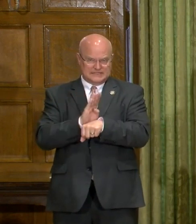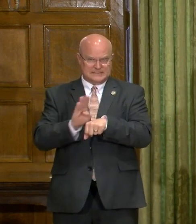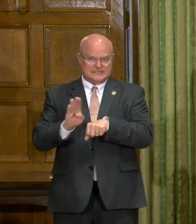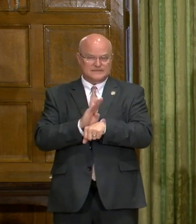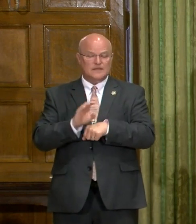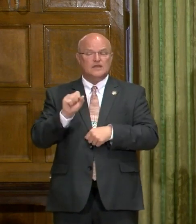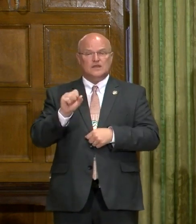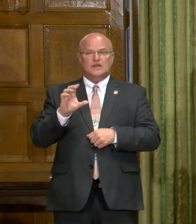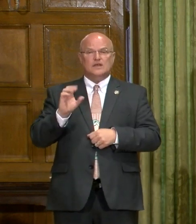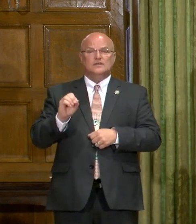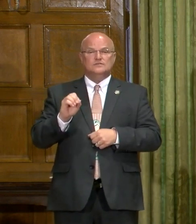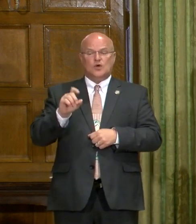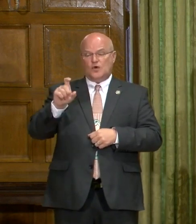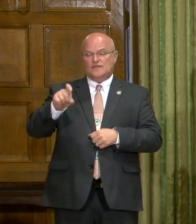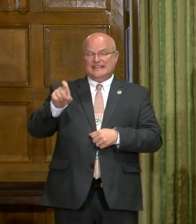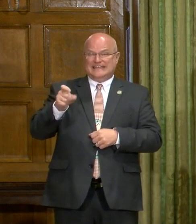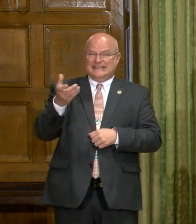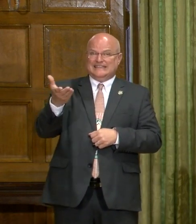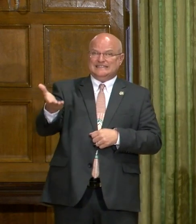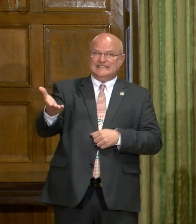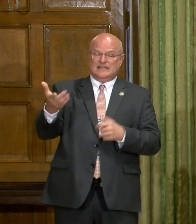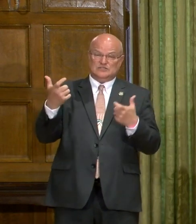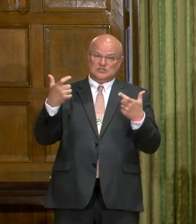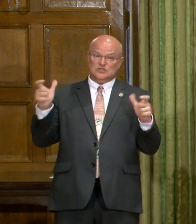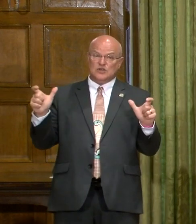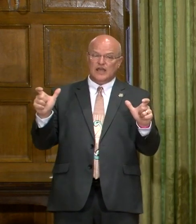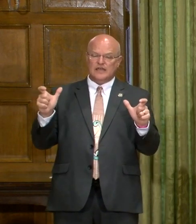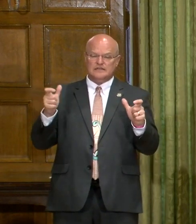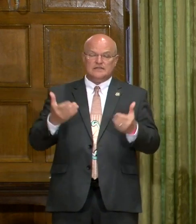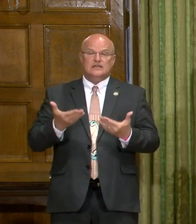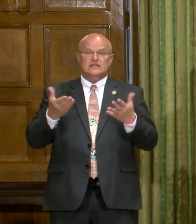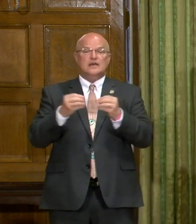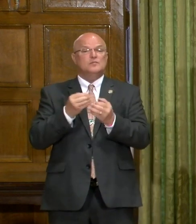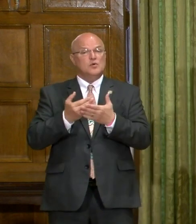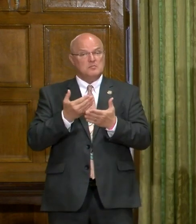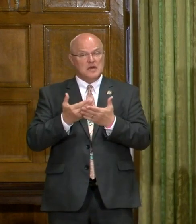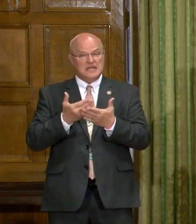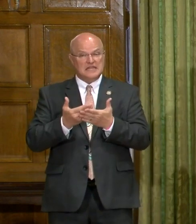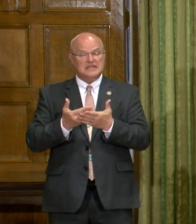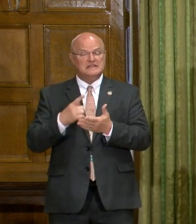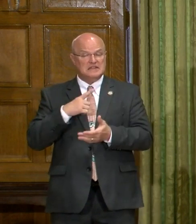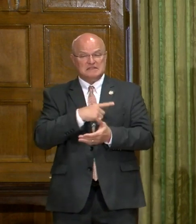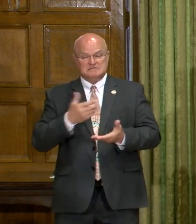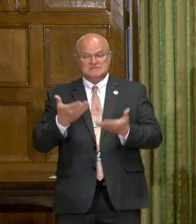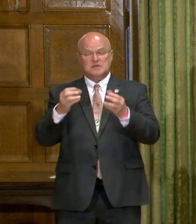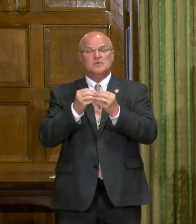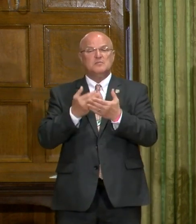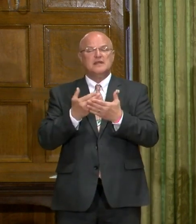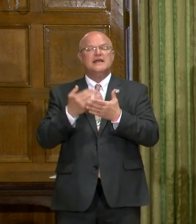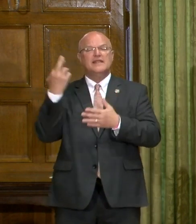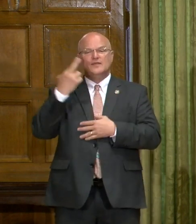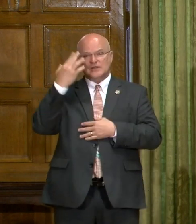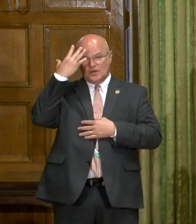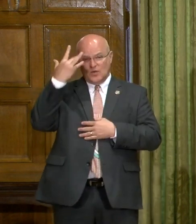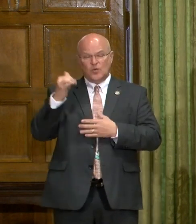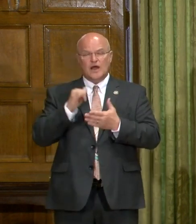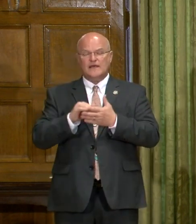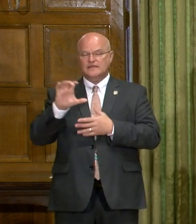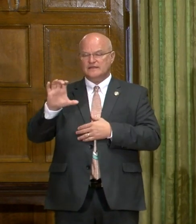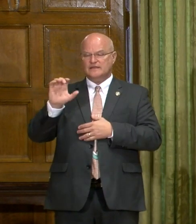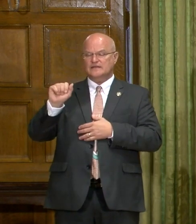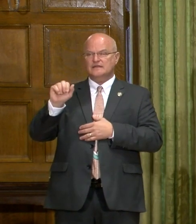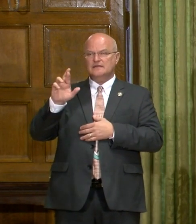And so the need is great there. They suggested more money. And that's the reason the